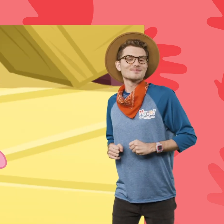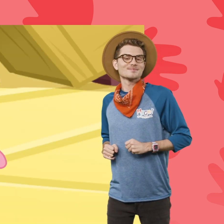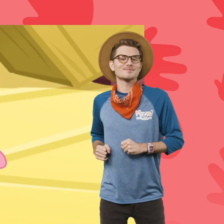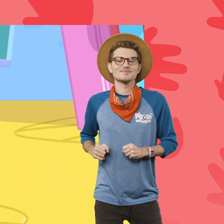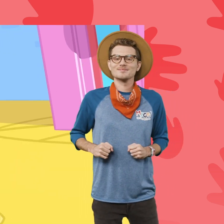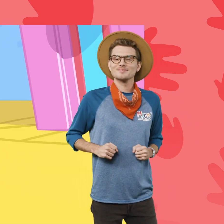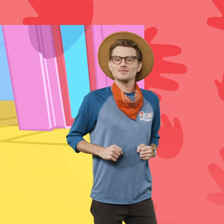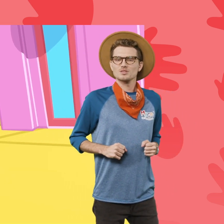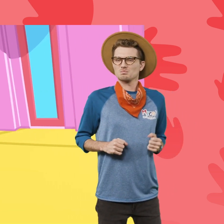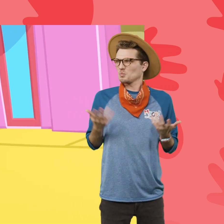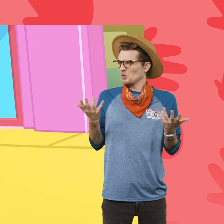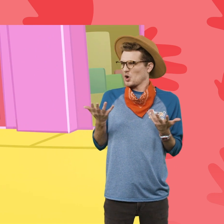What's going on here?